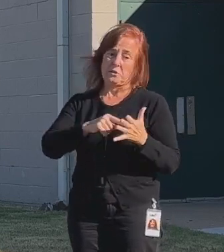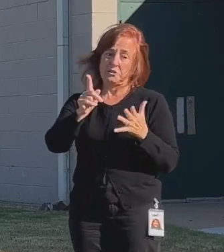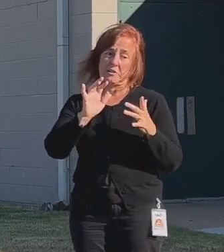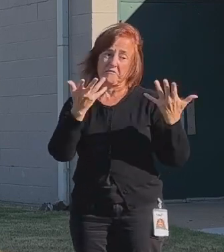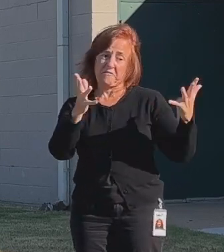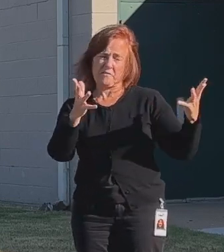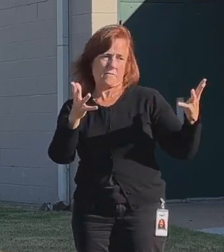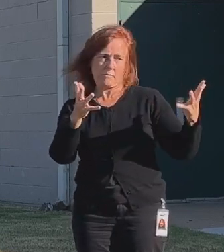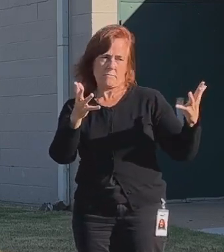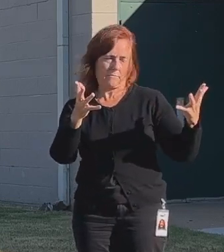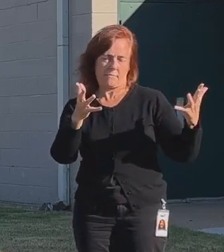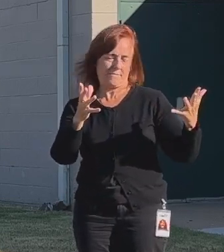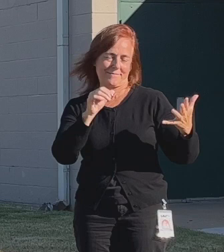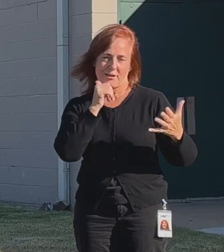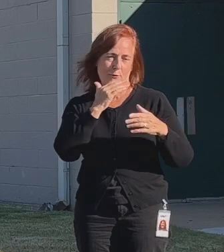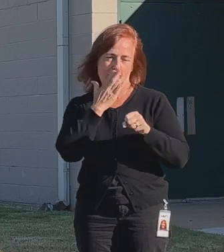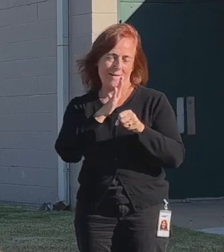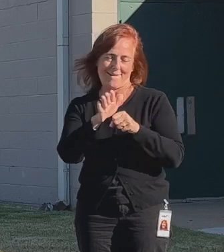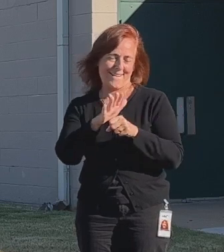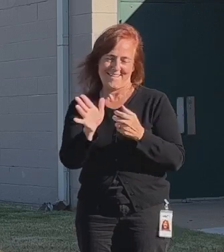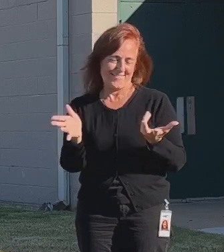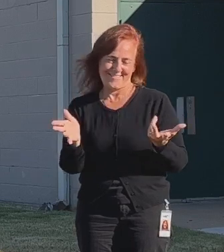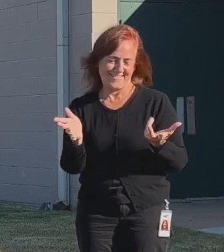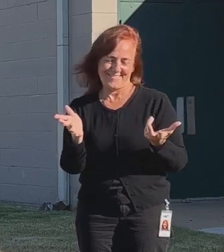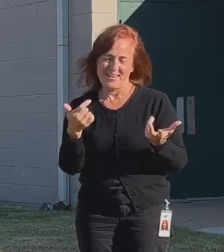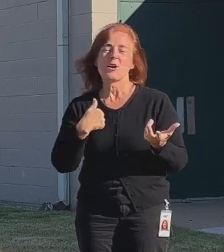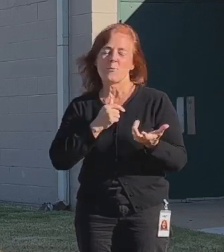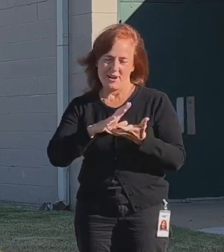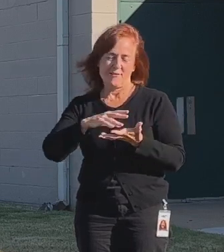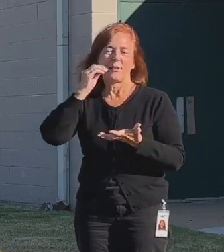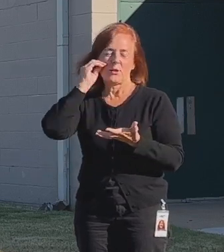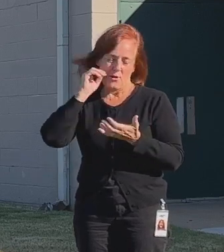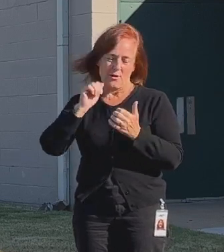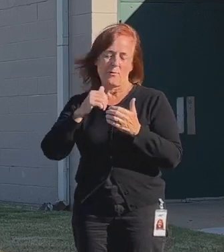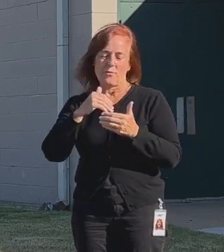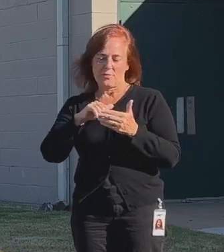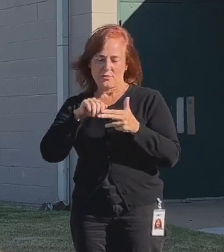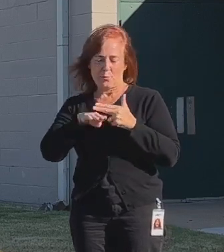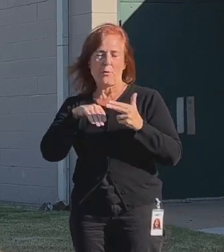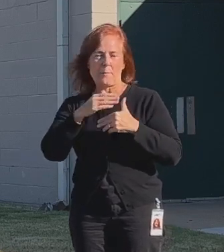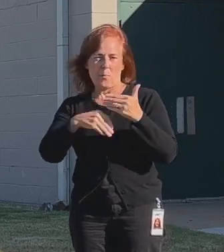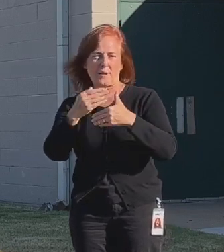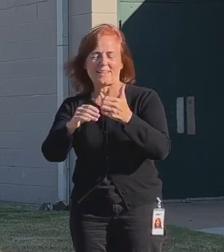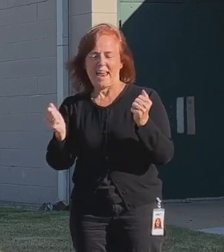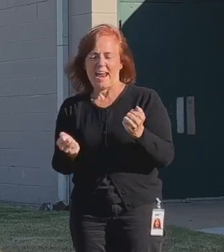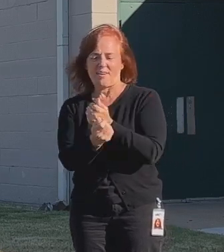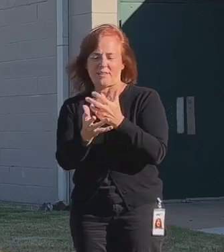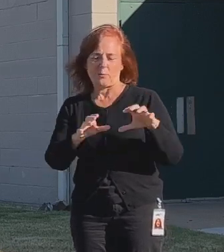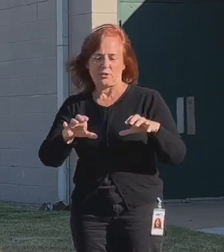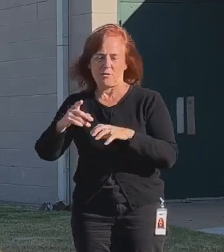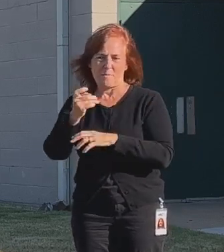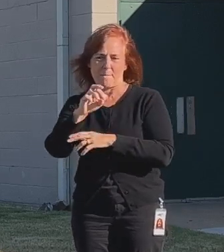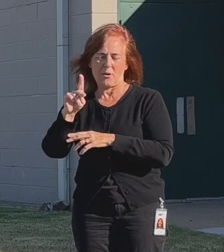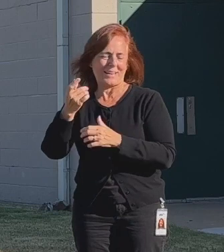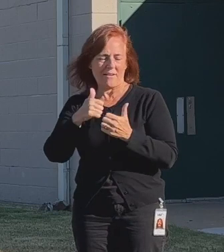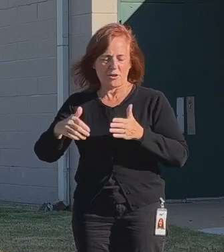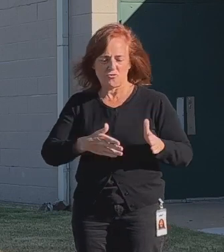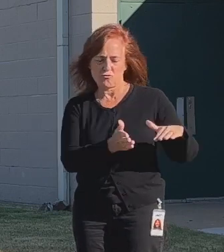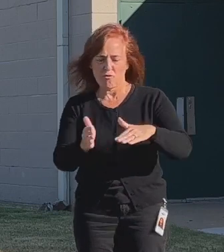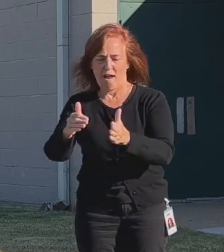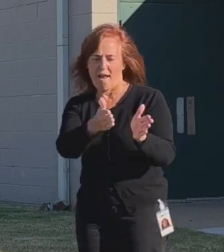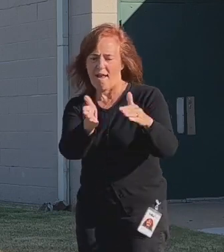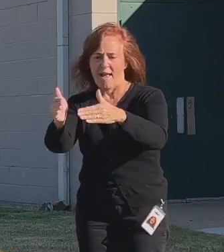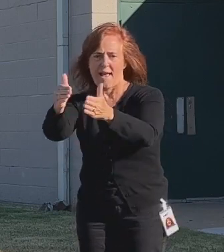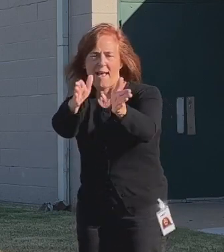that box and we were doing our job. And we've really learned through this process that everything that we do in parks, every trail we build,